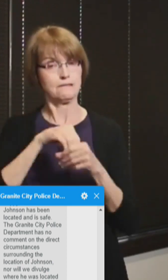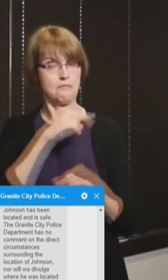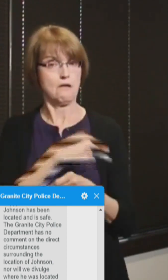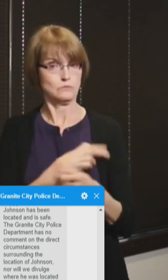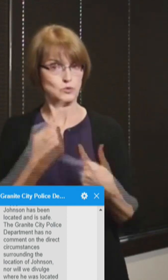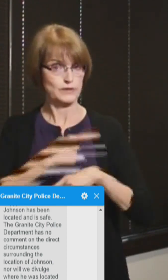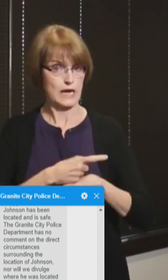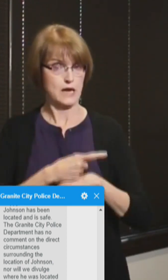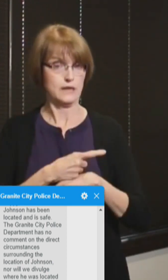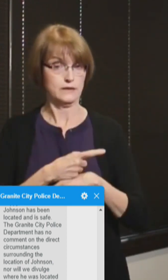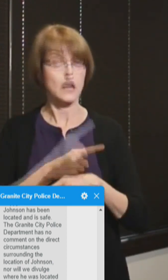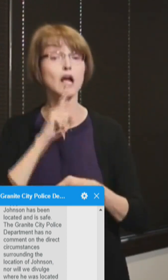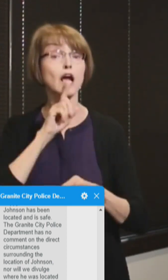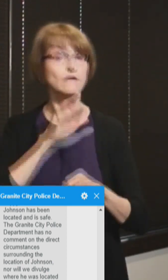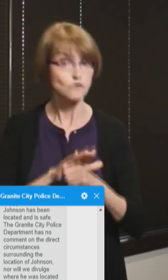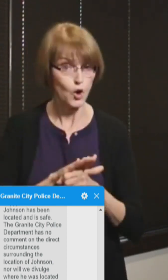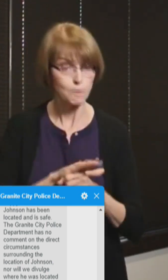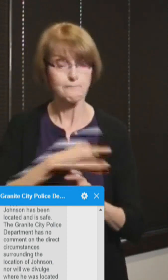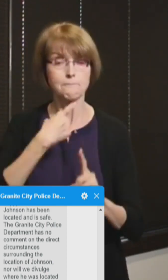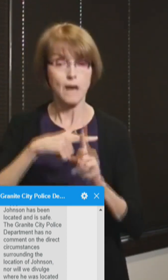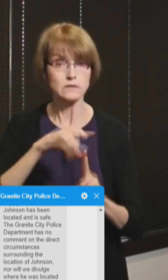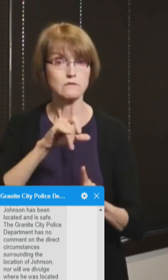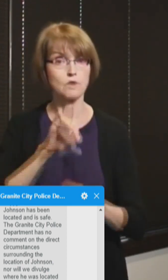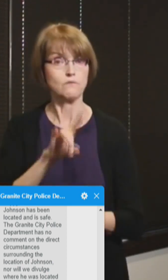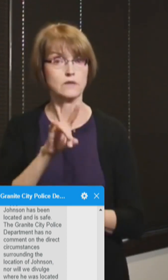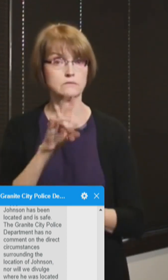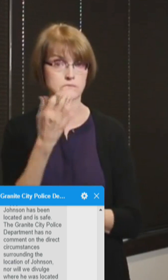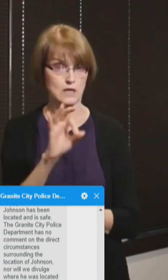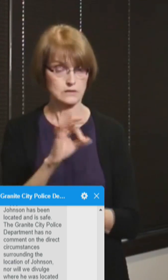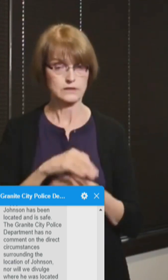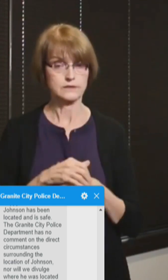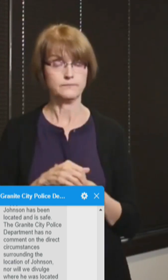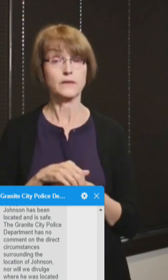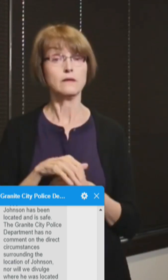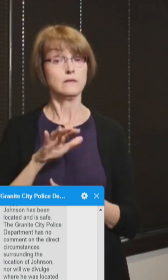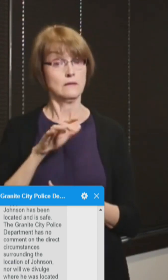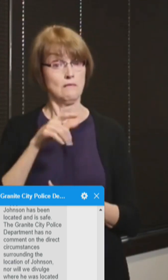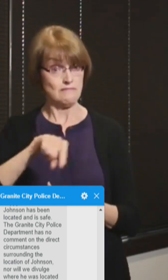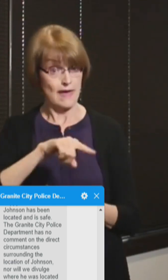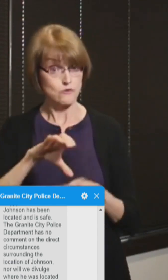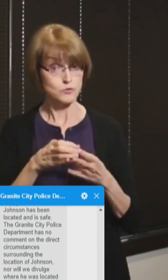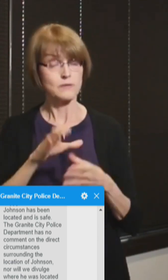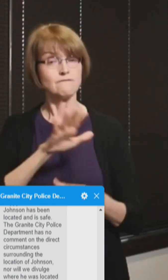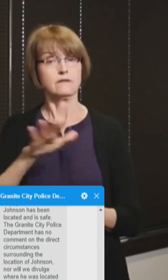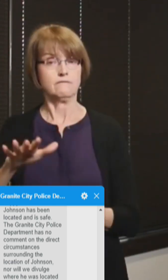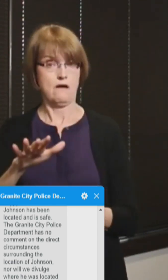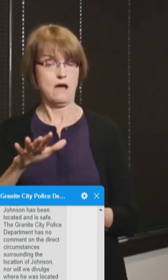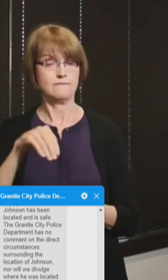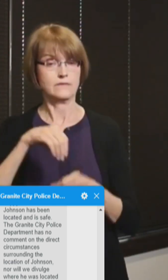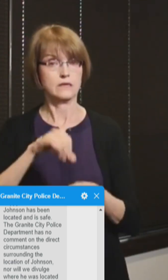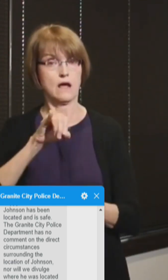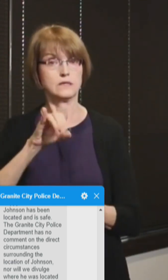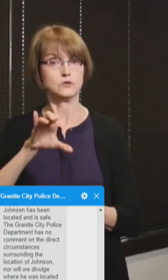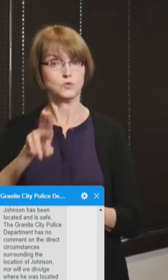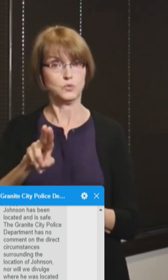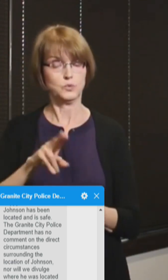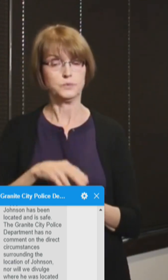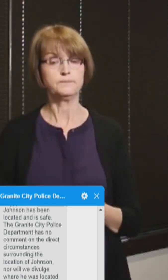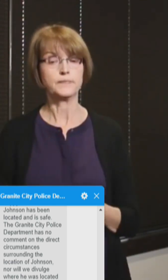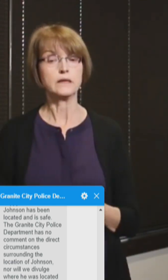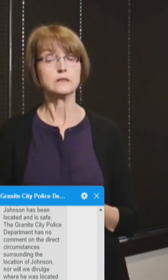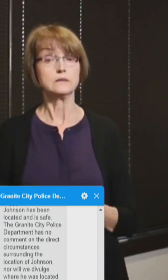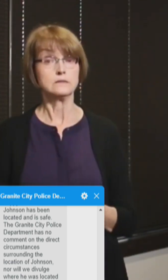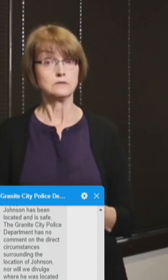today of confirmed COVID patients. We have 55 confirmed COVID patients in the intensive care units.